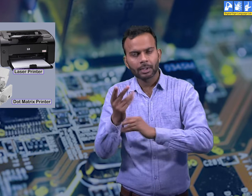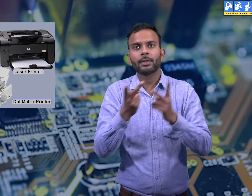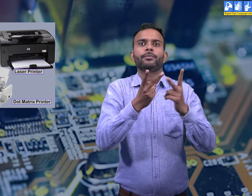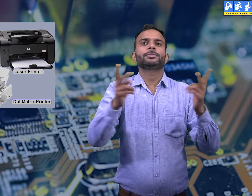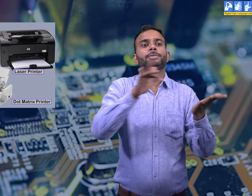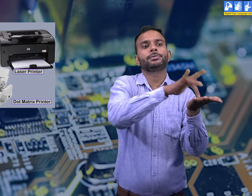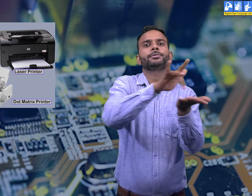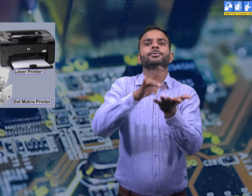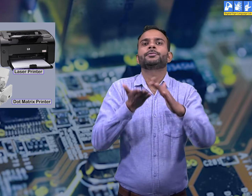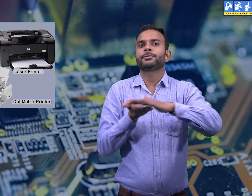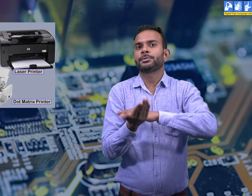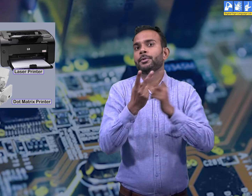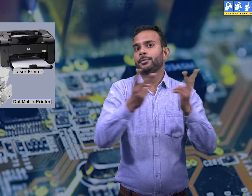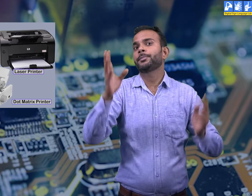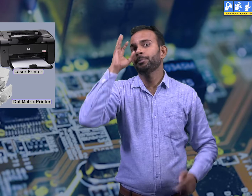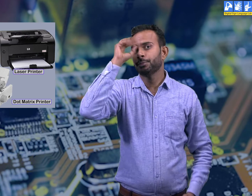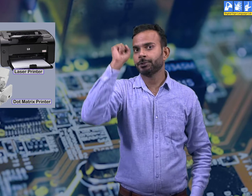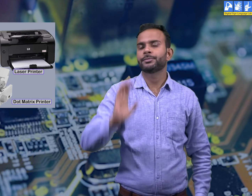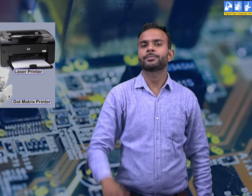on railway stations, airport and etc.